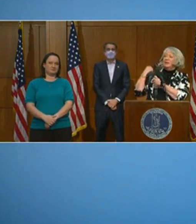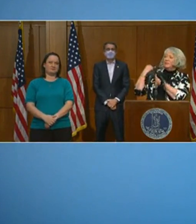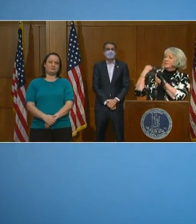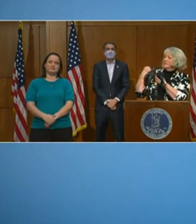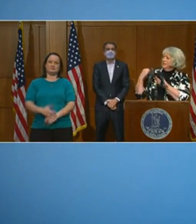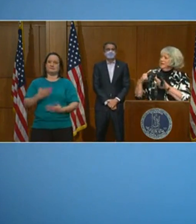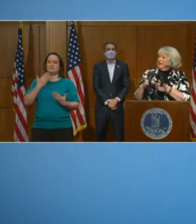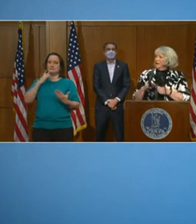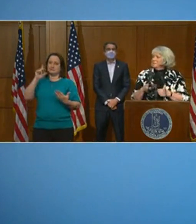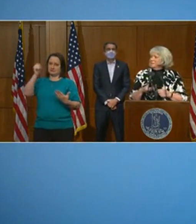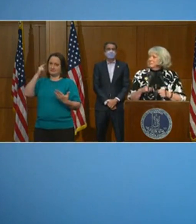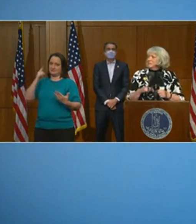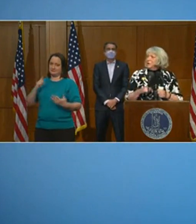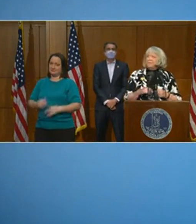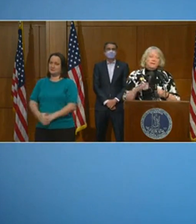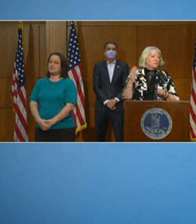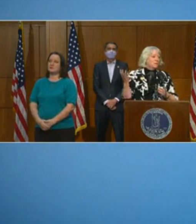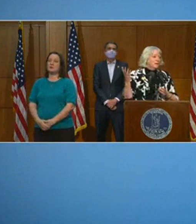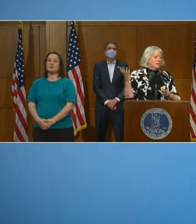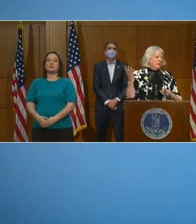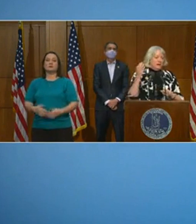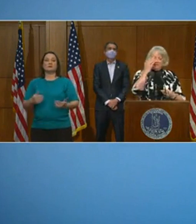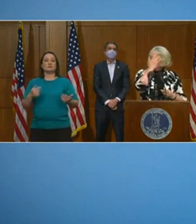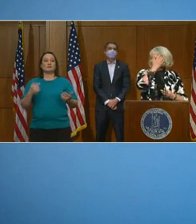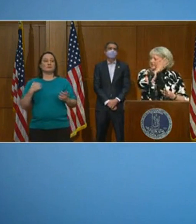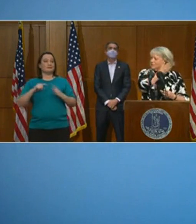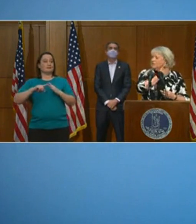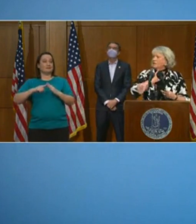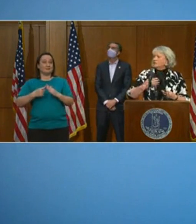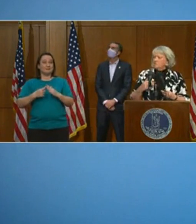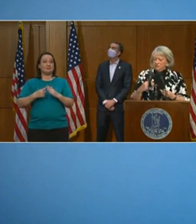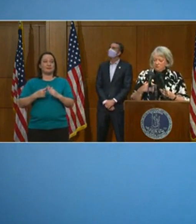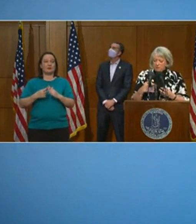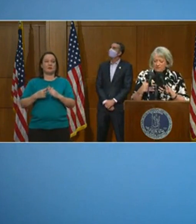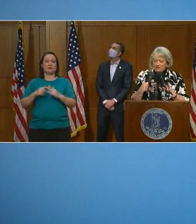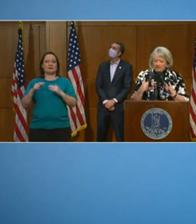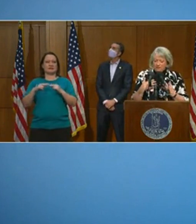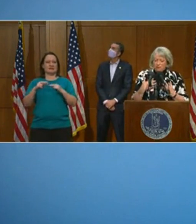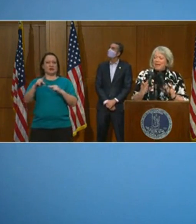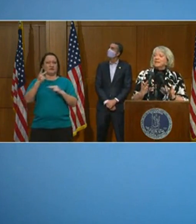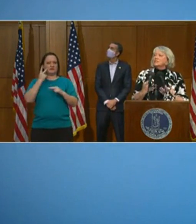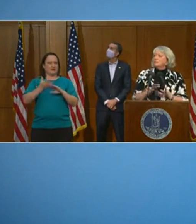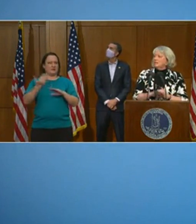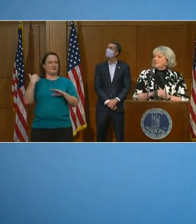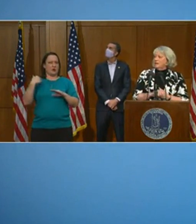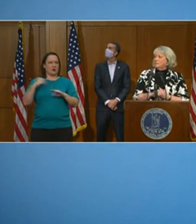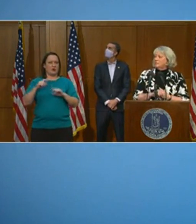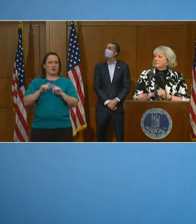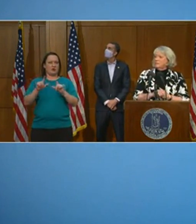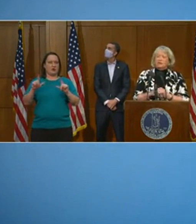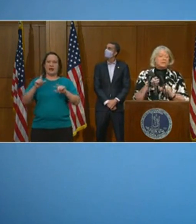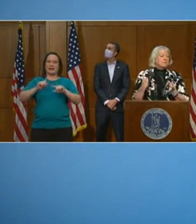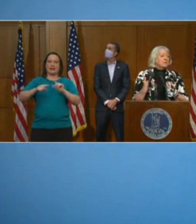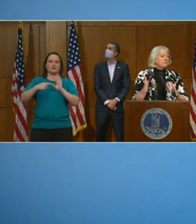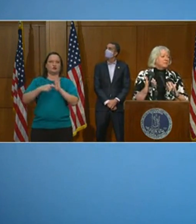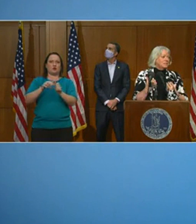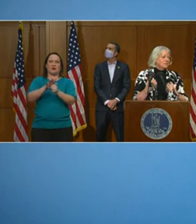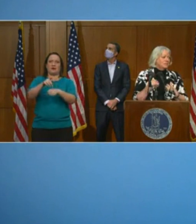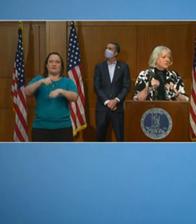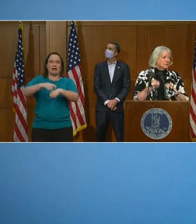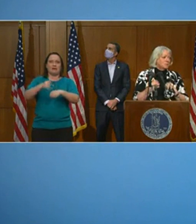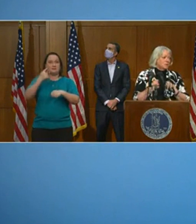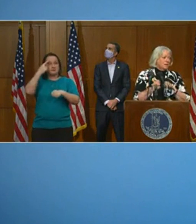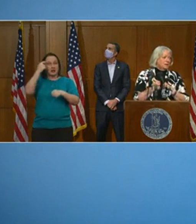Thank you, Governor. So I'll begin with the slide that you all have seen before, but I can't show it enough times because I remind